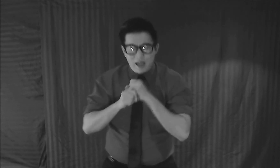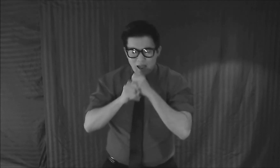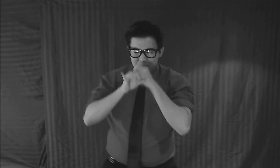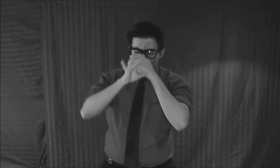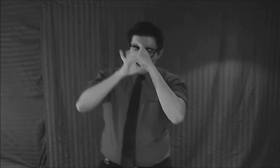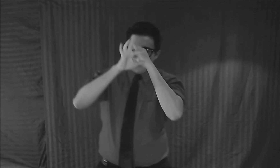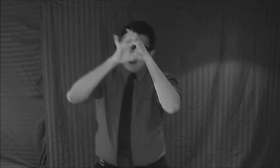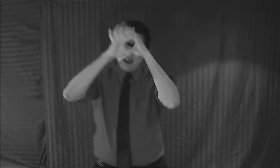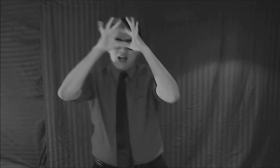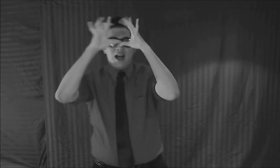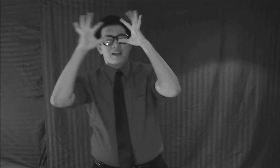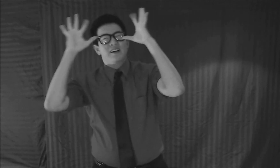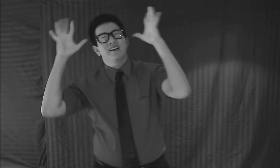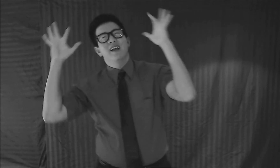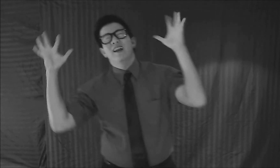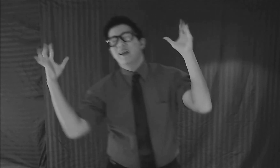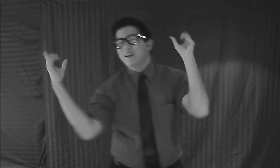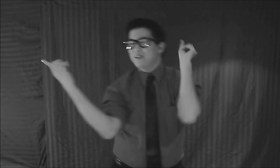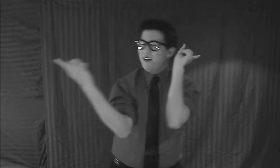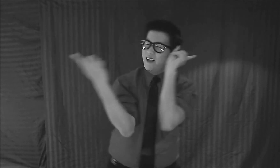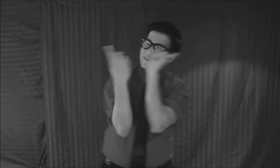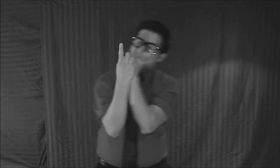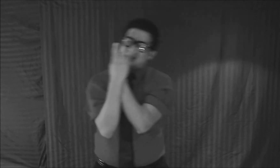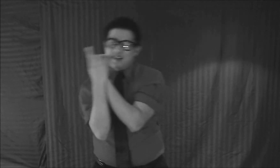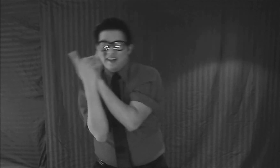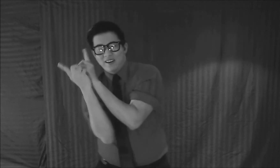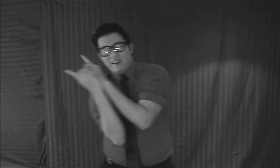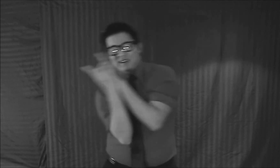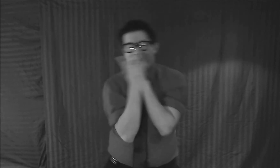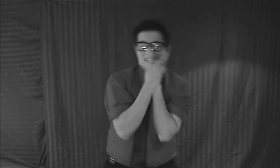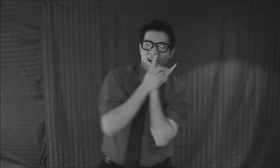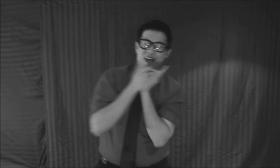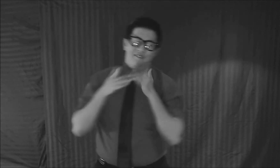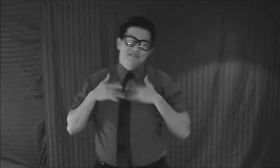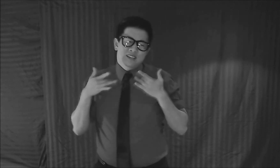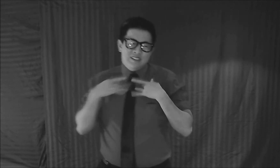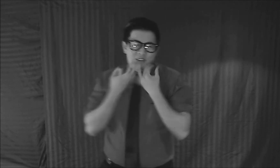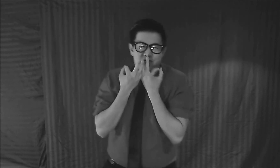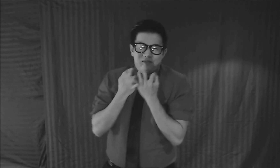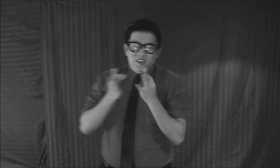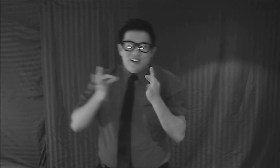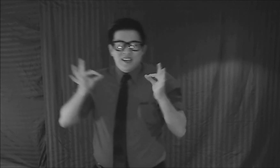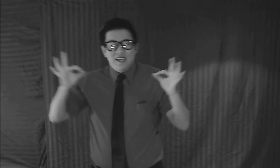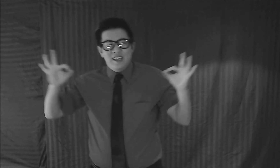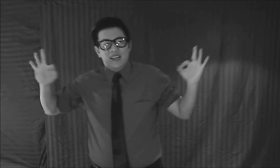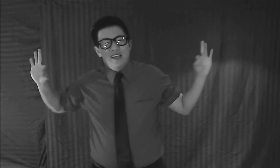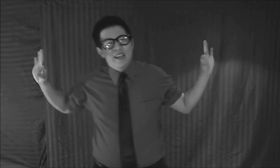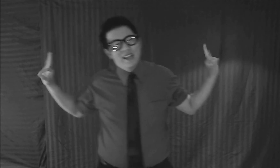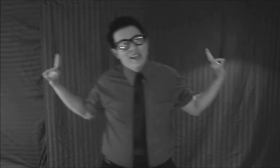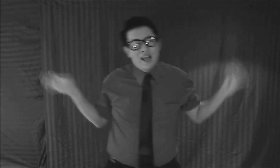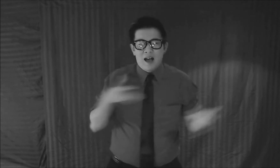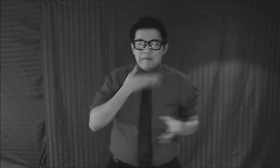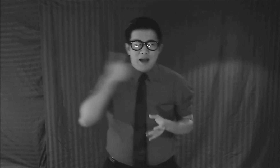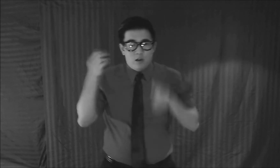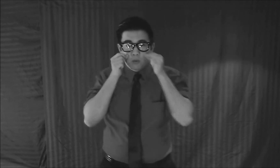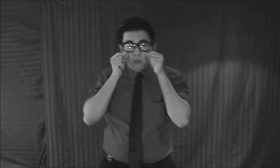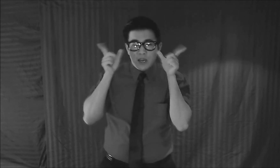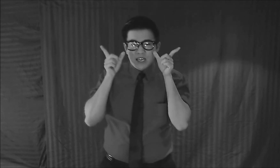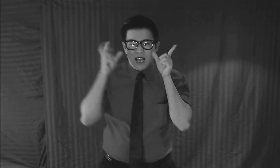Heaven and the glow got my weight on my shoulders I should be wiser and realize